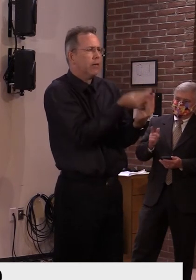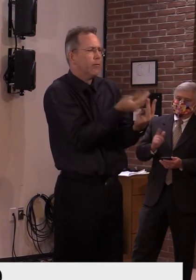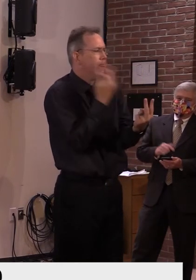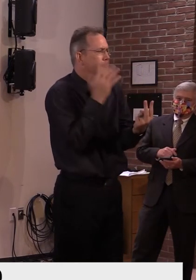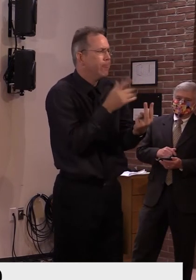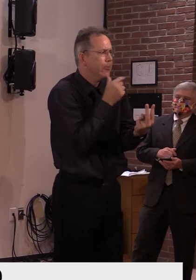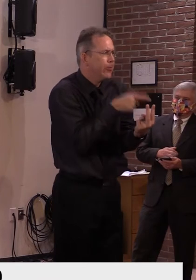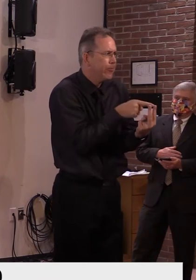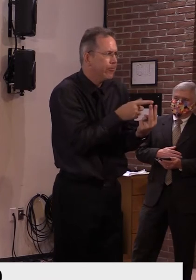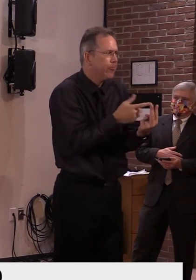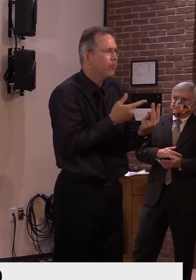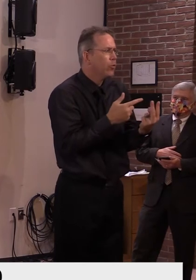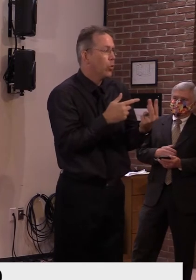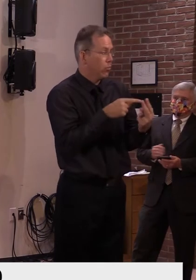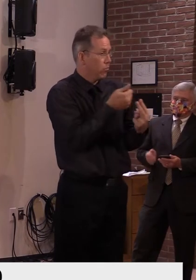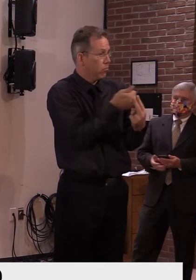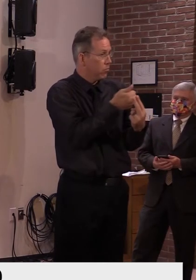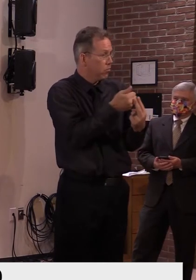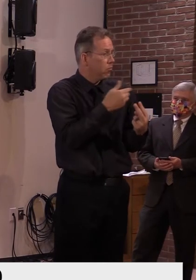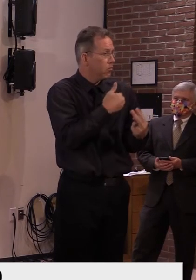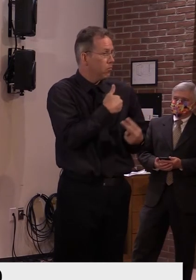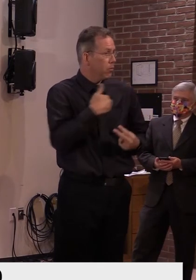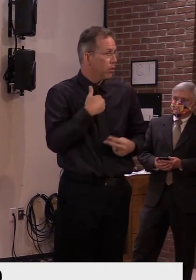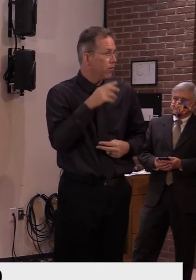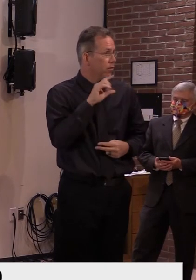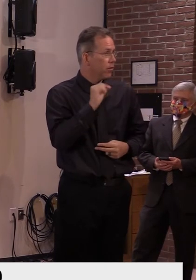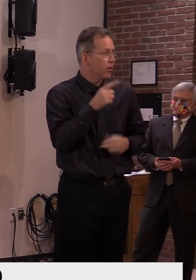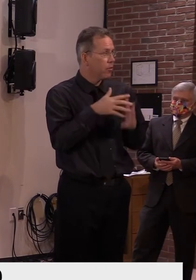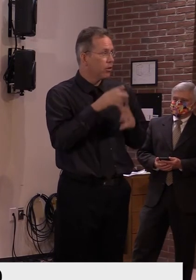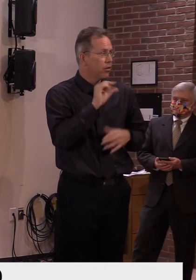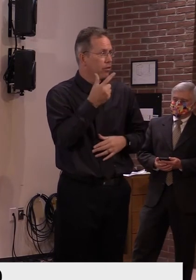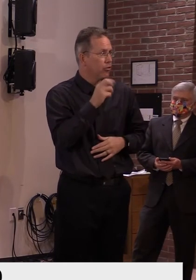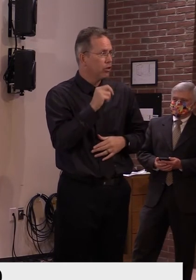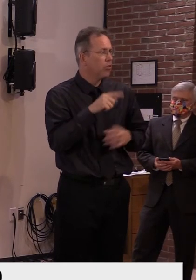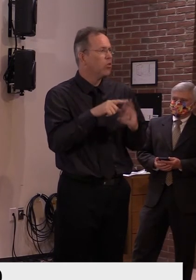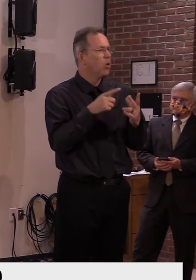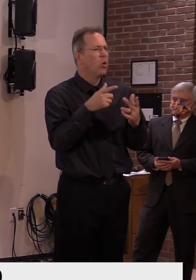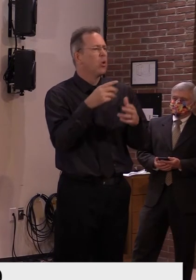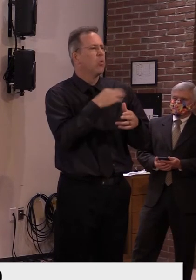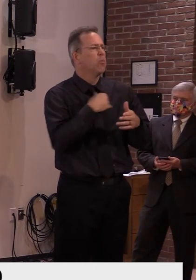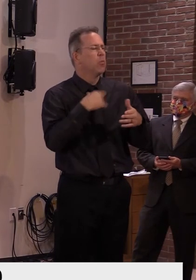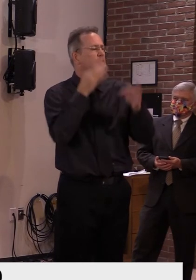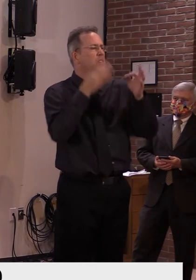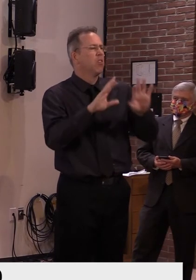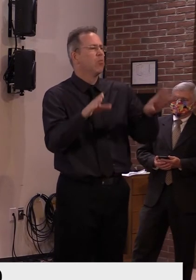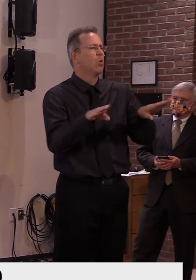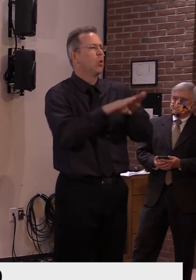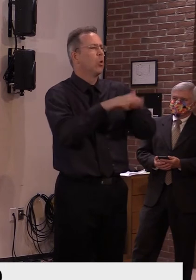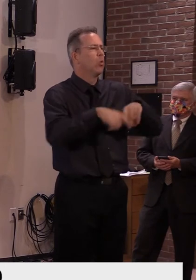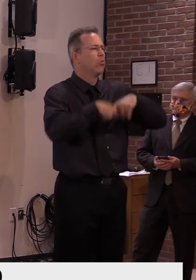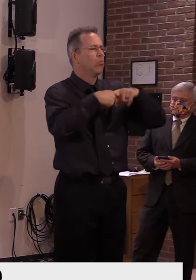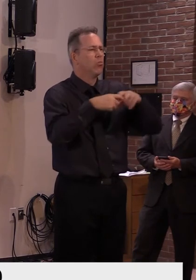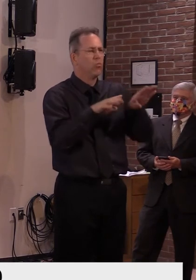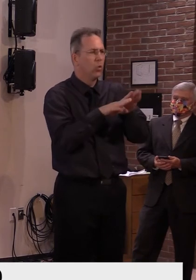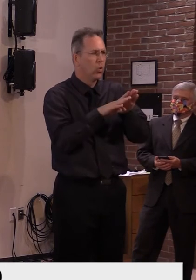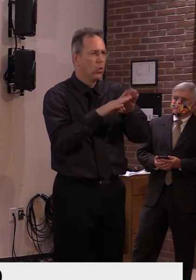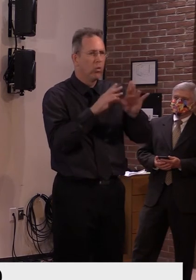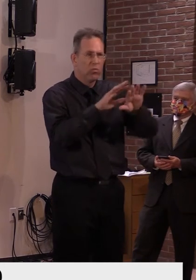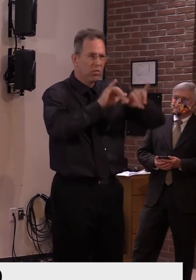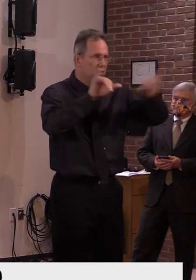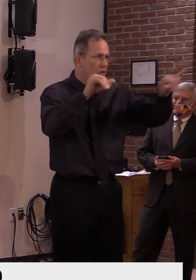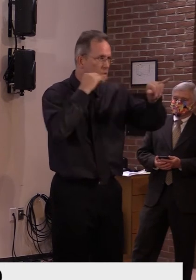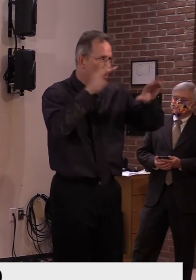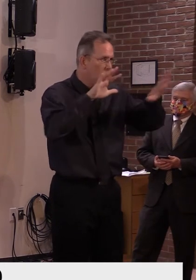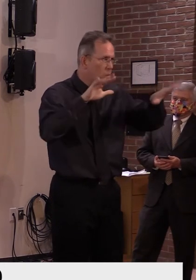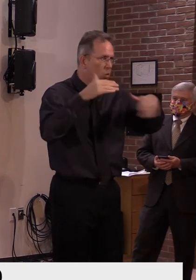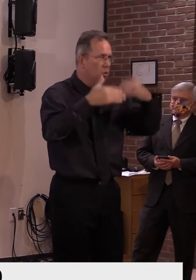contacts with people there. So the Legion wanted to close for a week to just make sure that there was an additional, um, spread happening among other